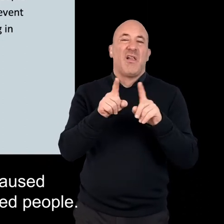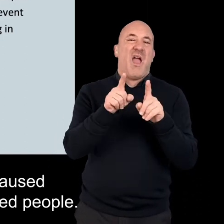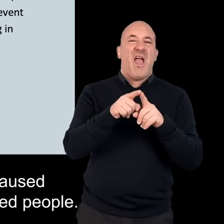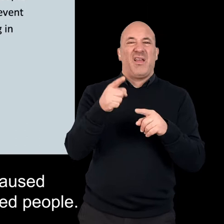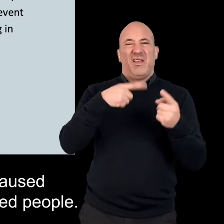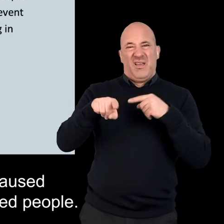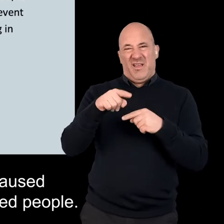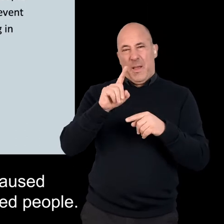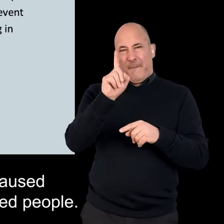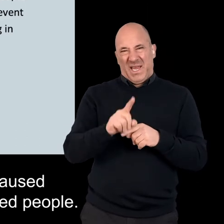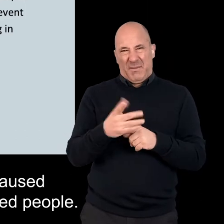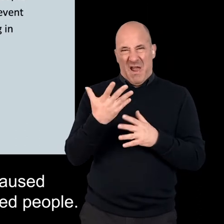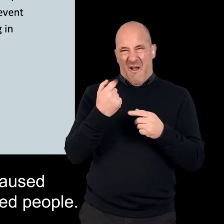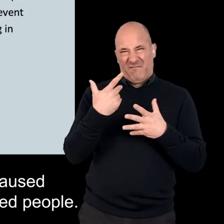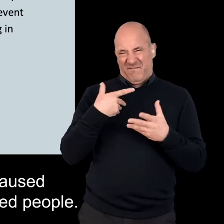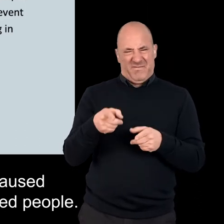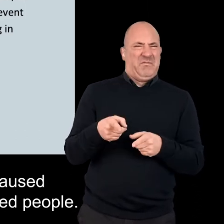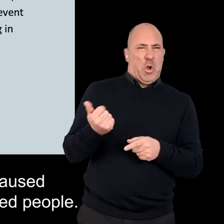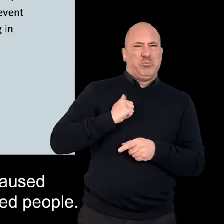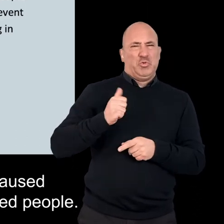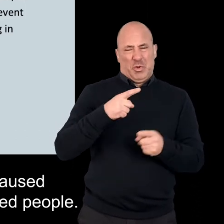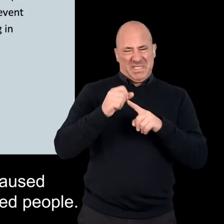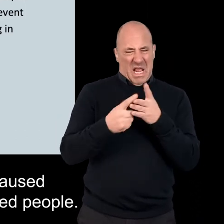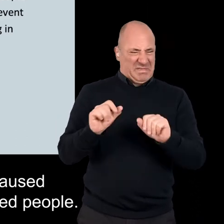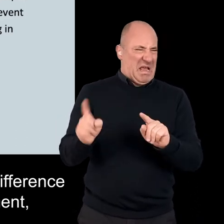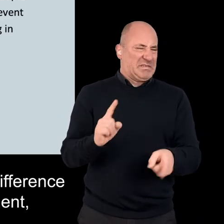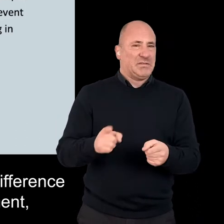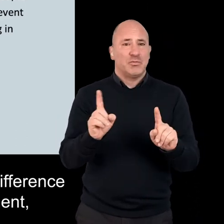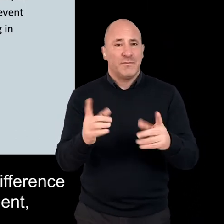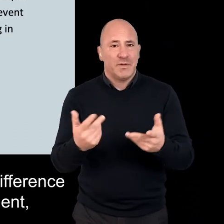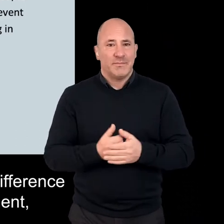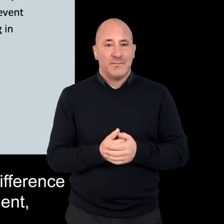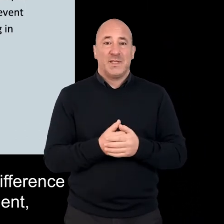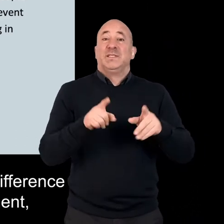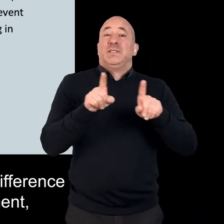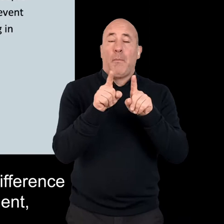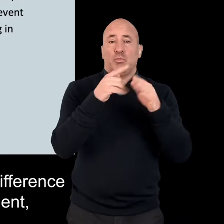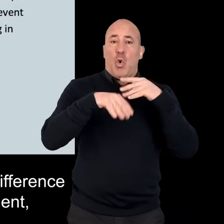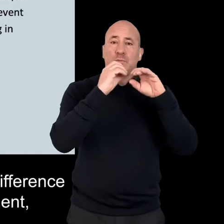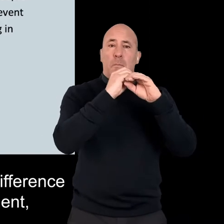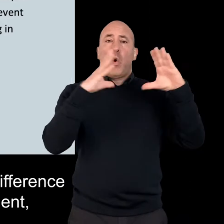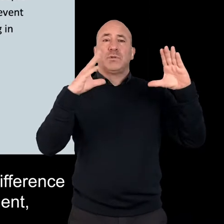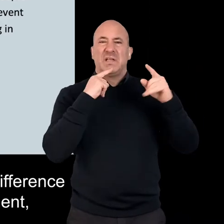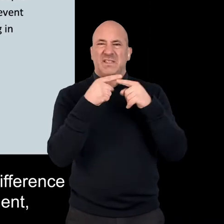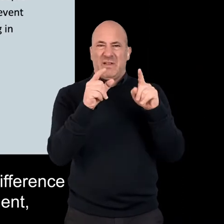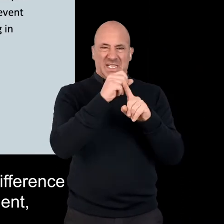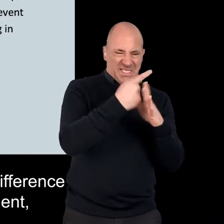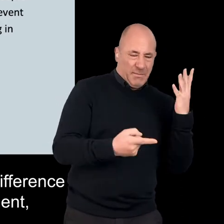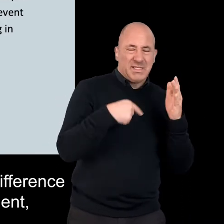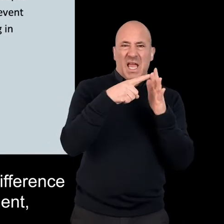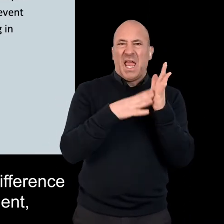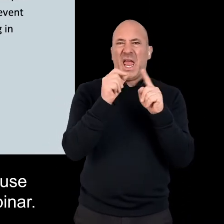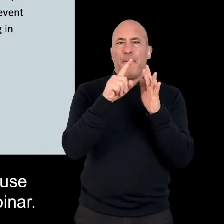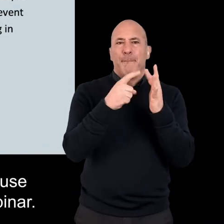caused by negative assumptions about disabled people. The social model also sets out the difference between disability and